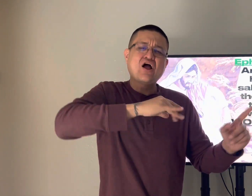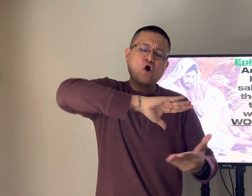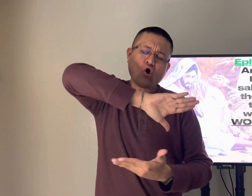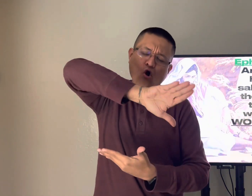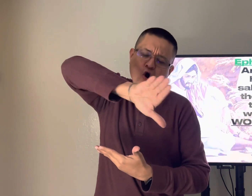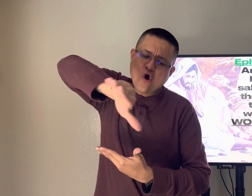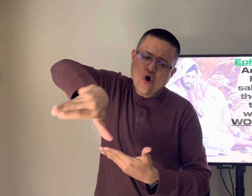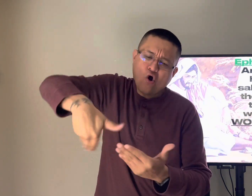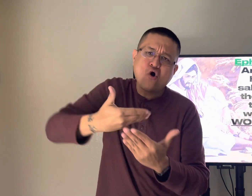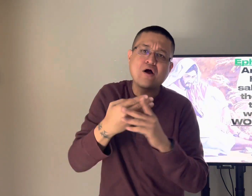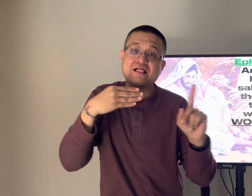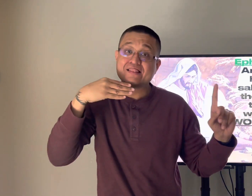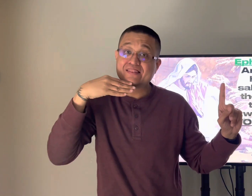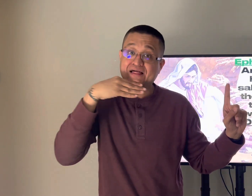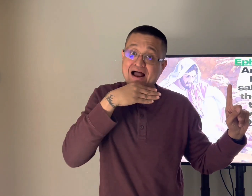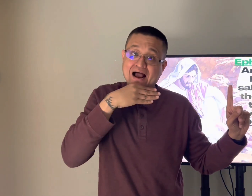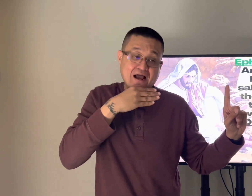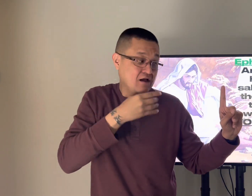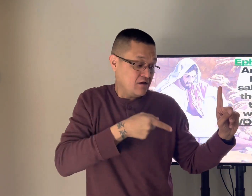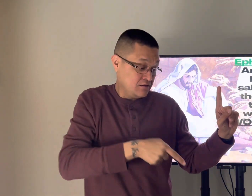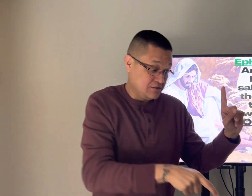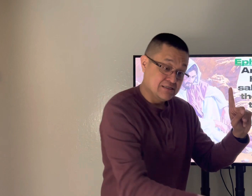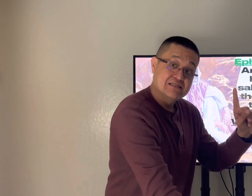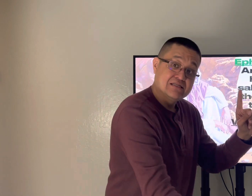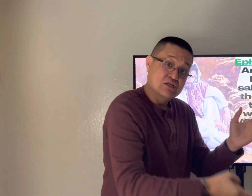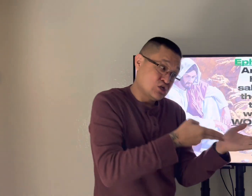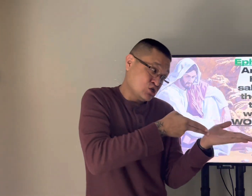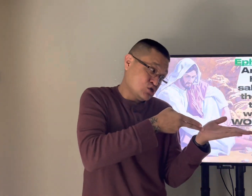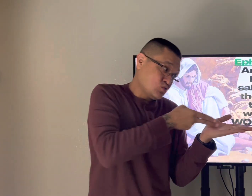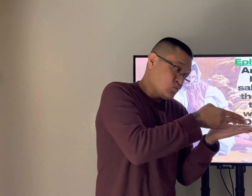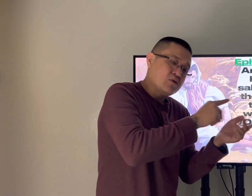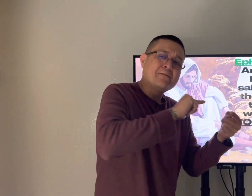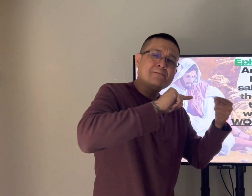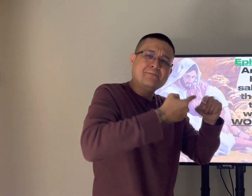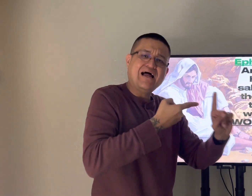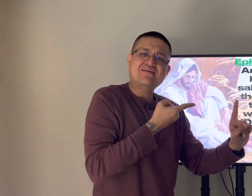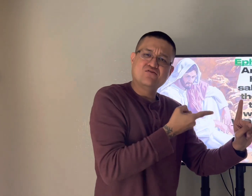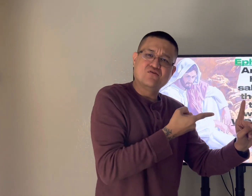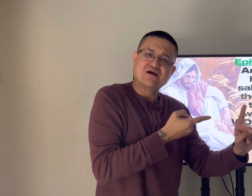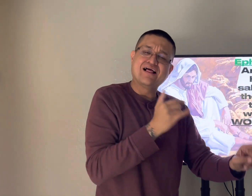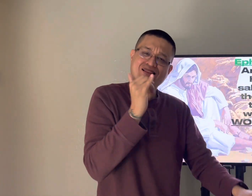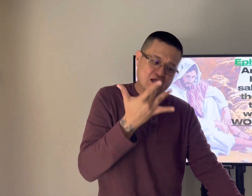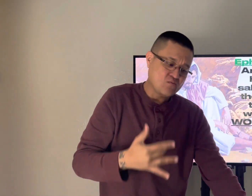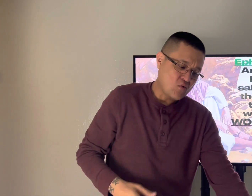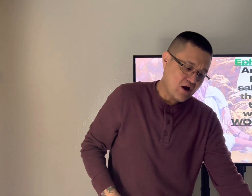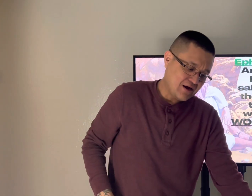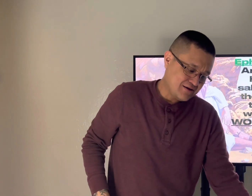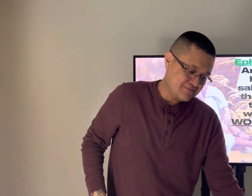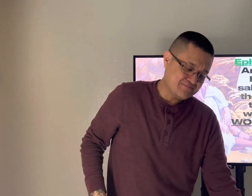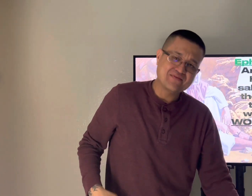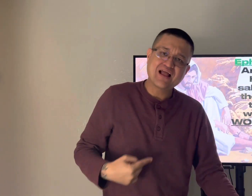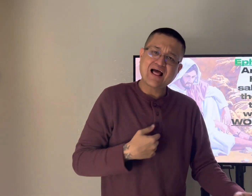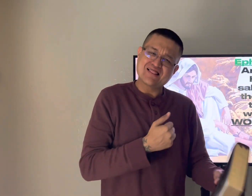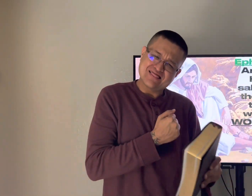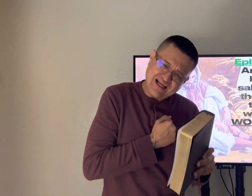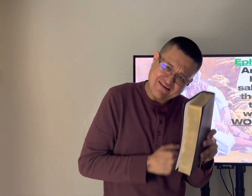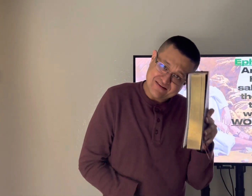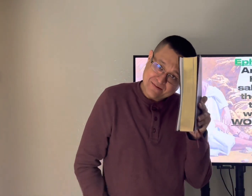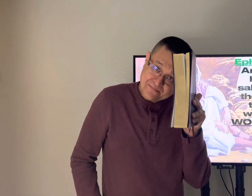so the devil has nothing not a thing not inside of him so when you use that truth against him it does